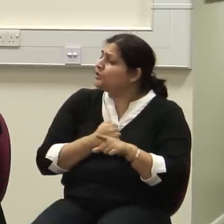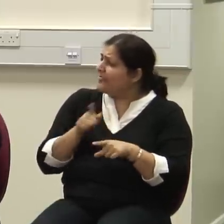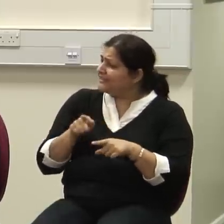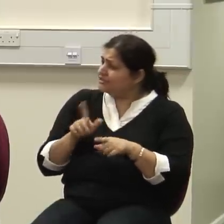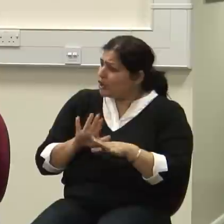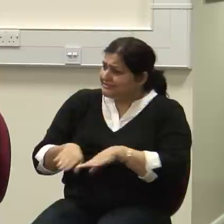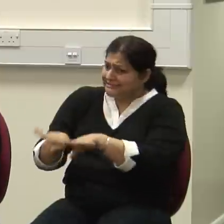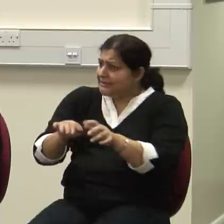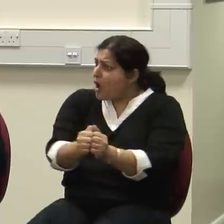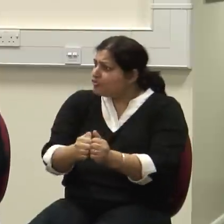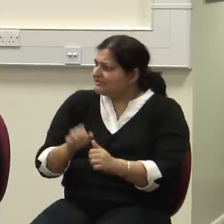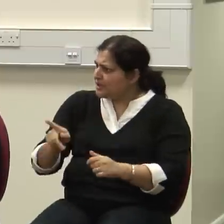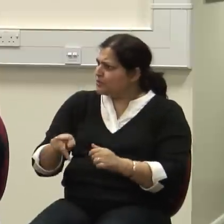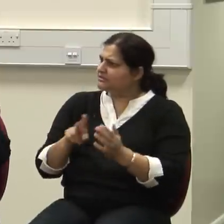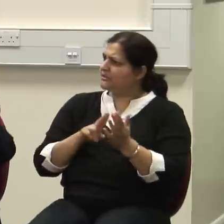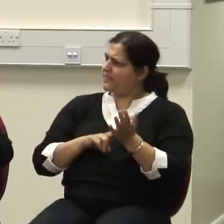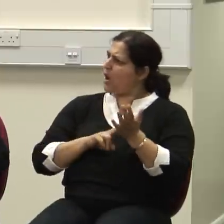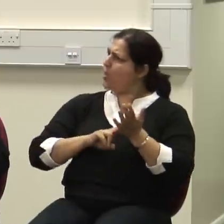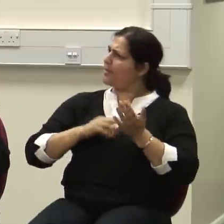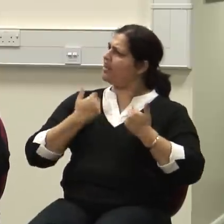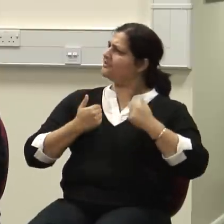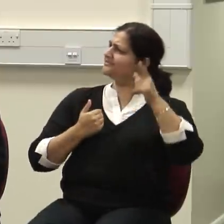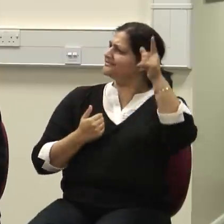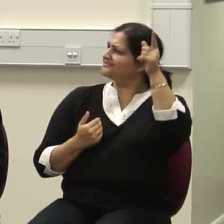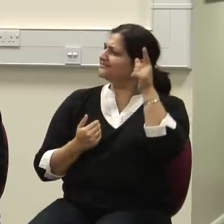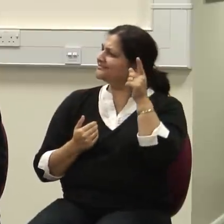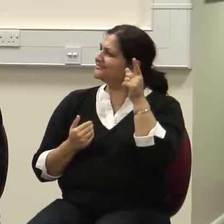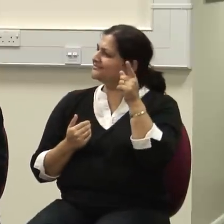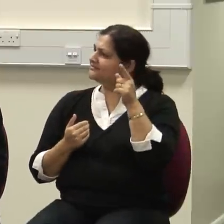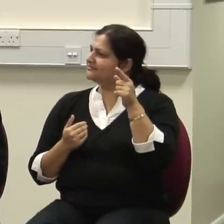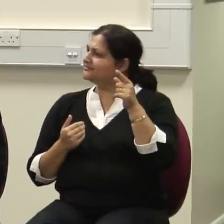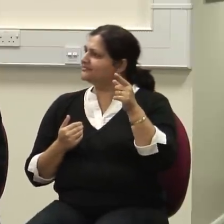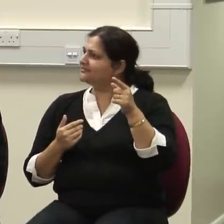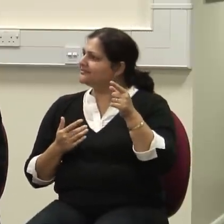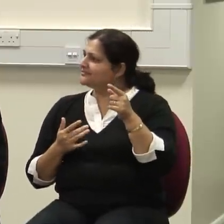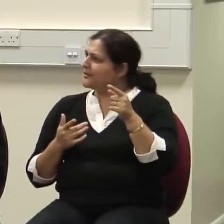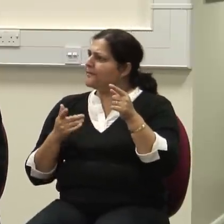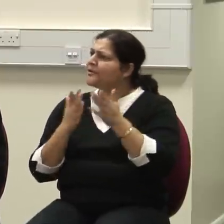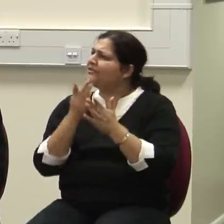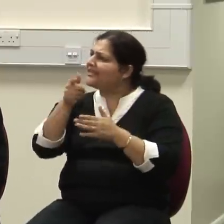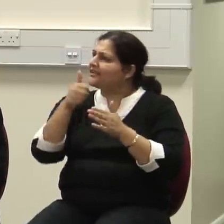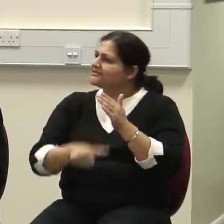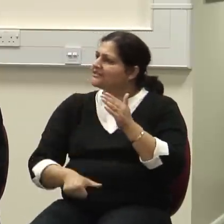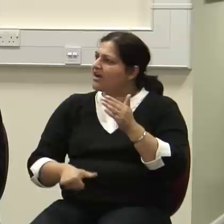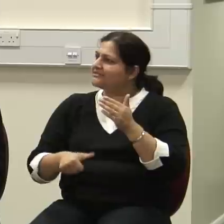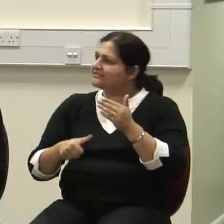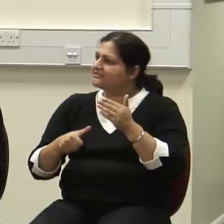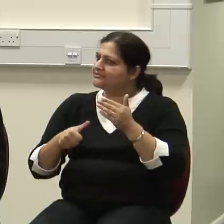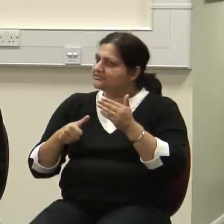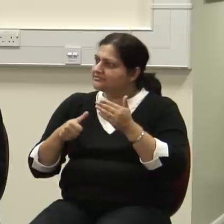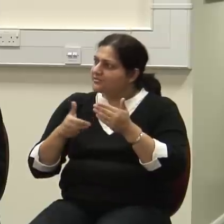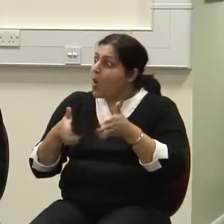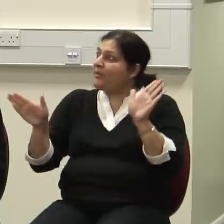nobles against the king. So it was at least at one level. But you see it opened the floodgate, and that floodgate is still open.